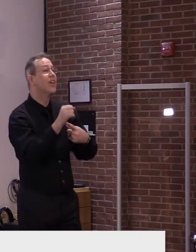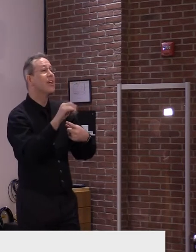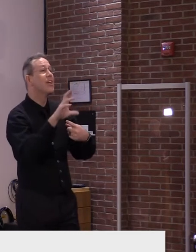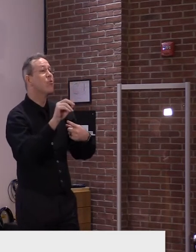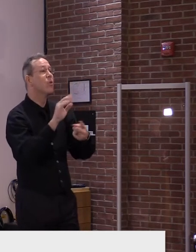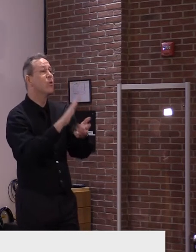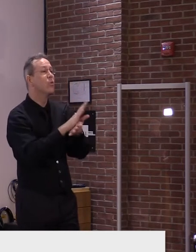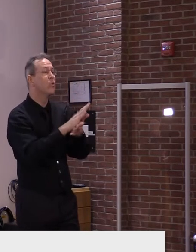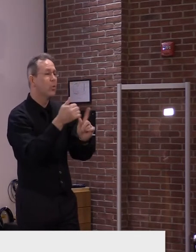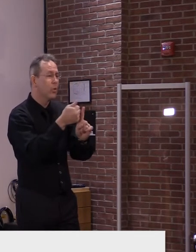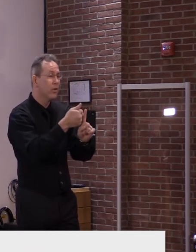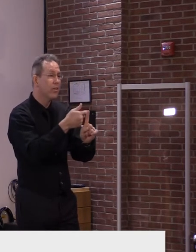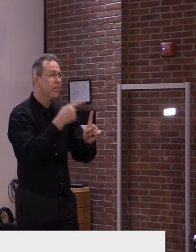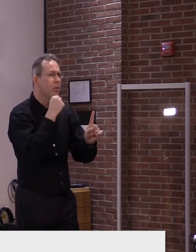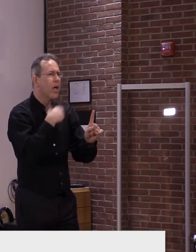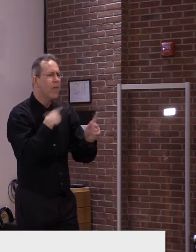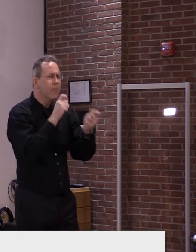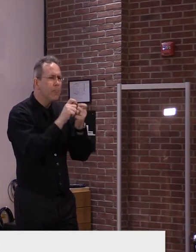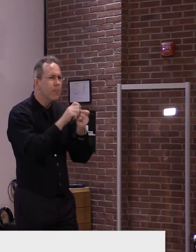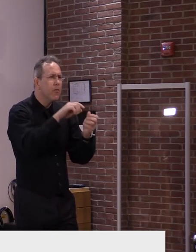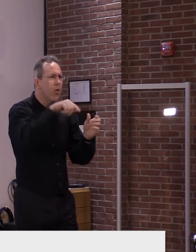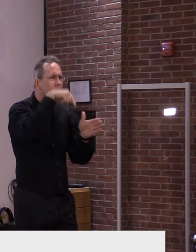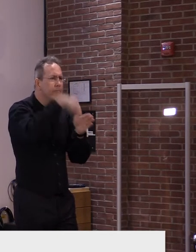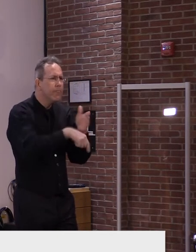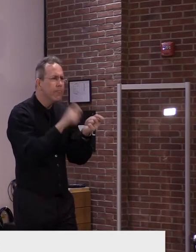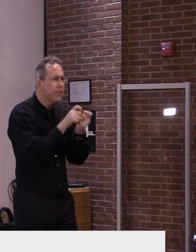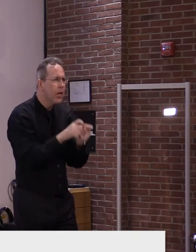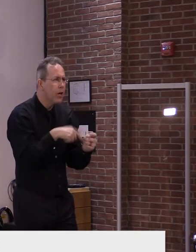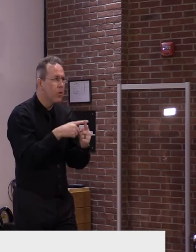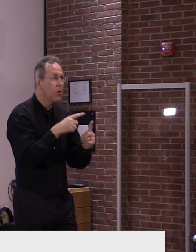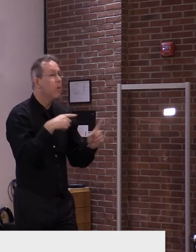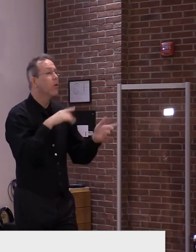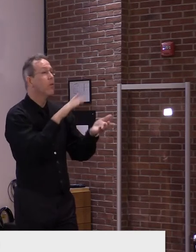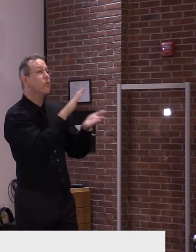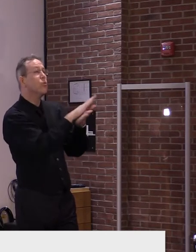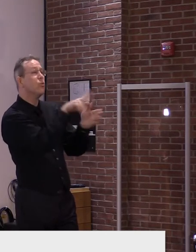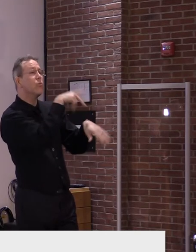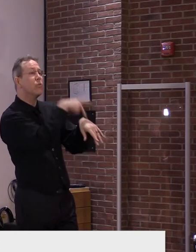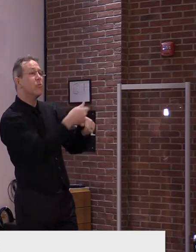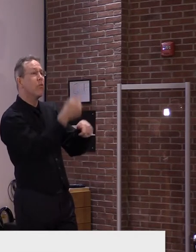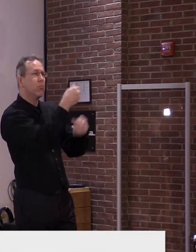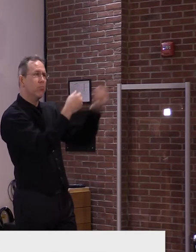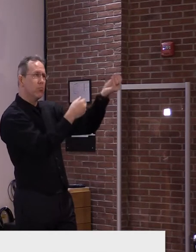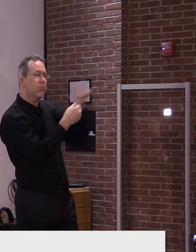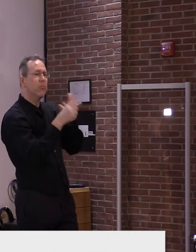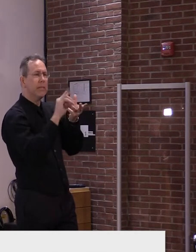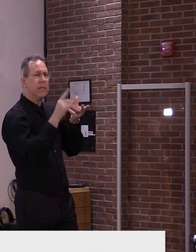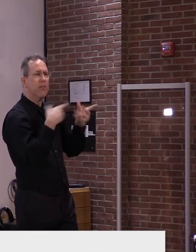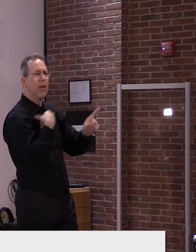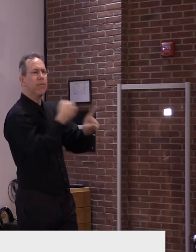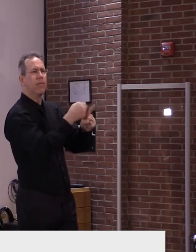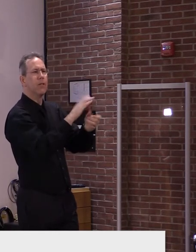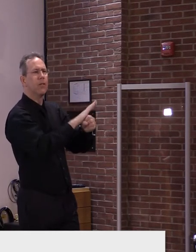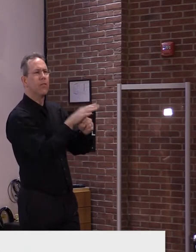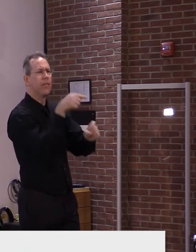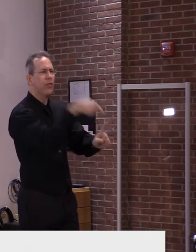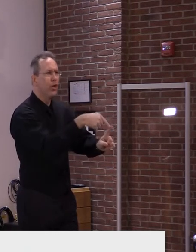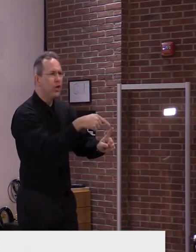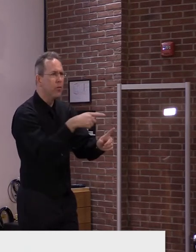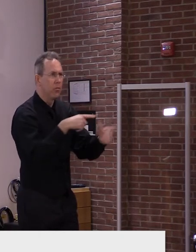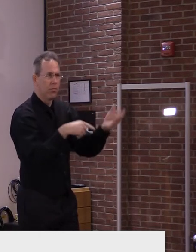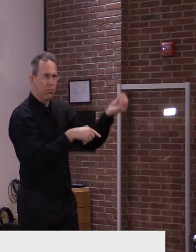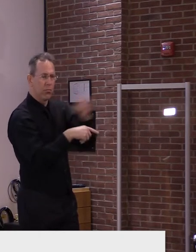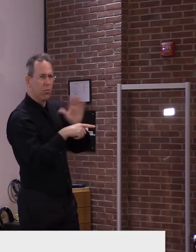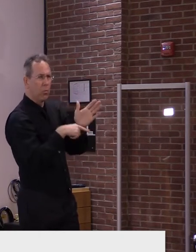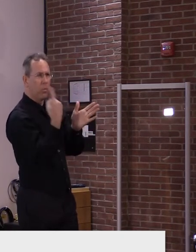or principals, uh, make me aware of their situation, particularly if it's, uh, complex from an operational standpoint. Um, but generally